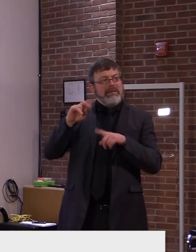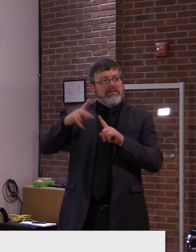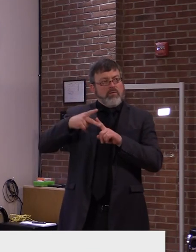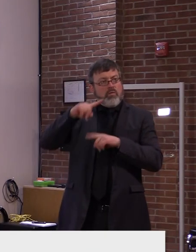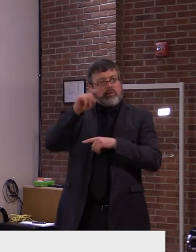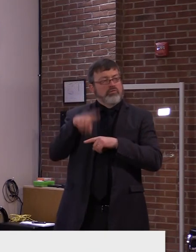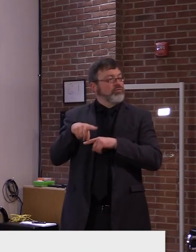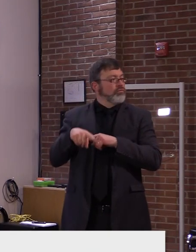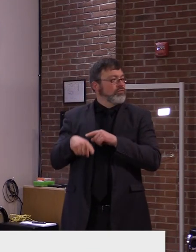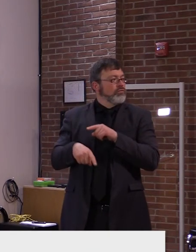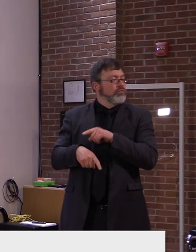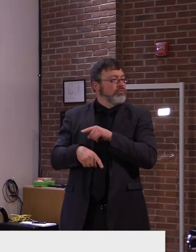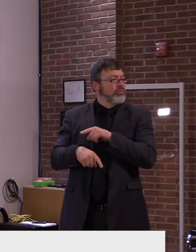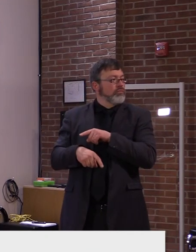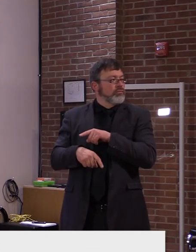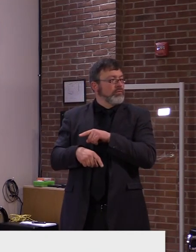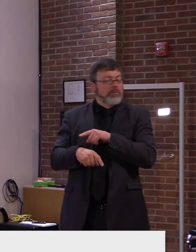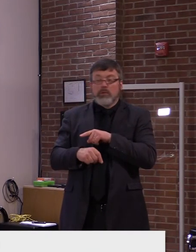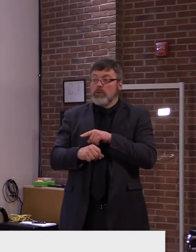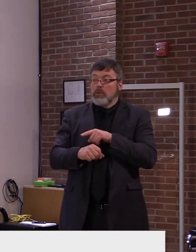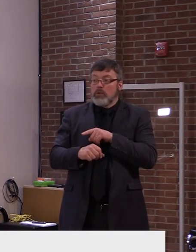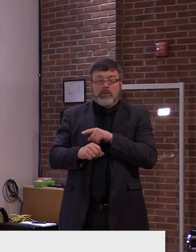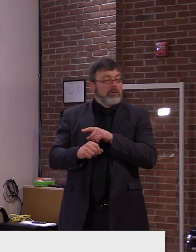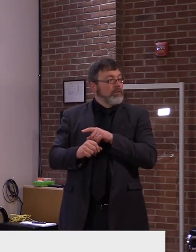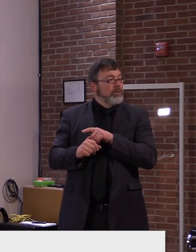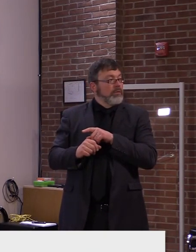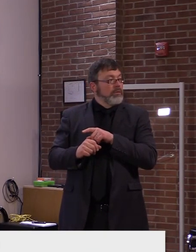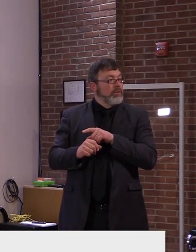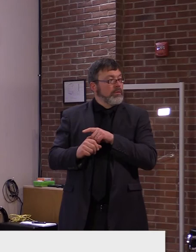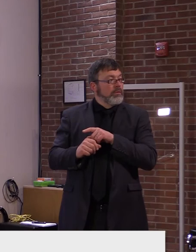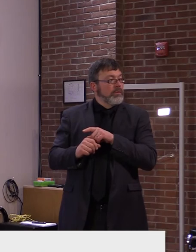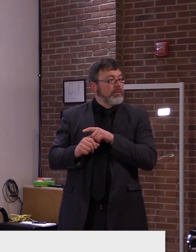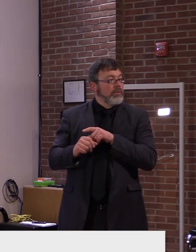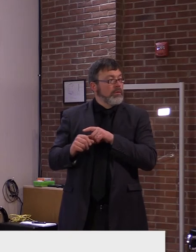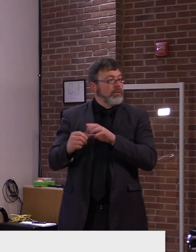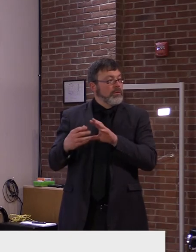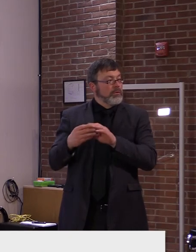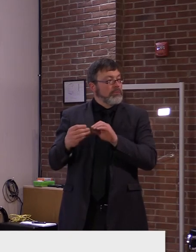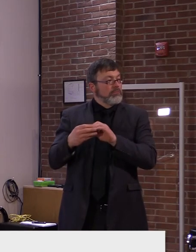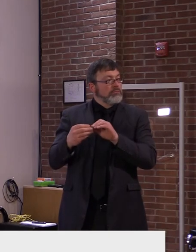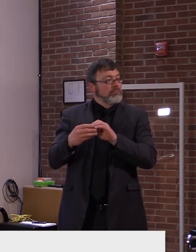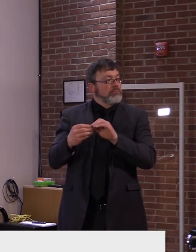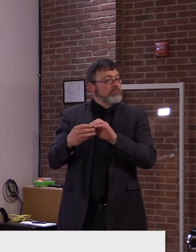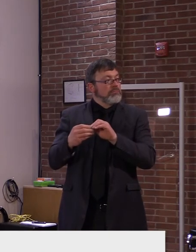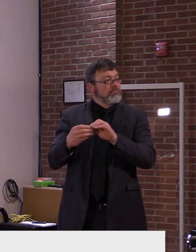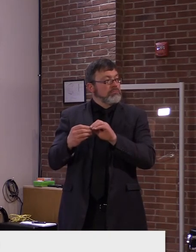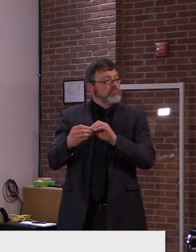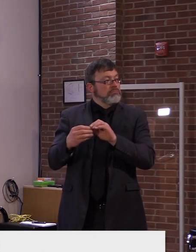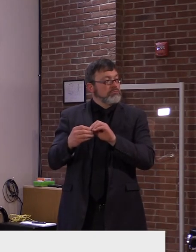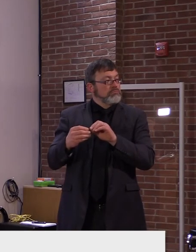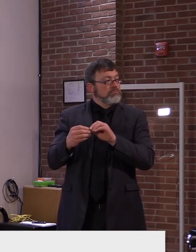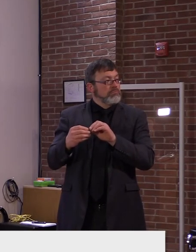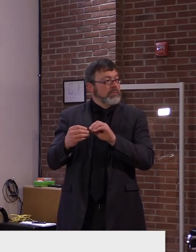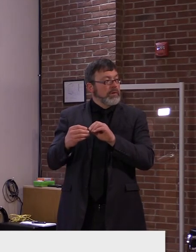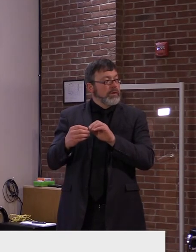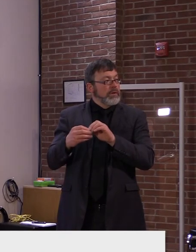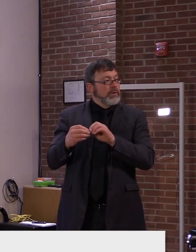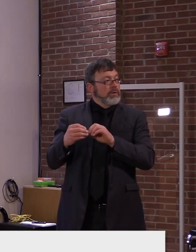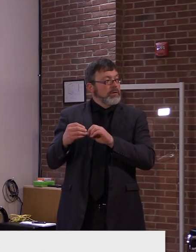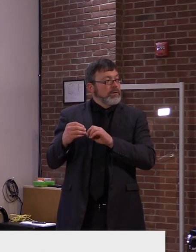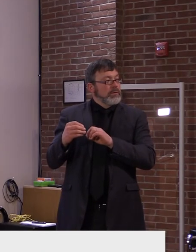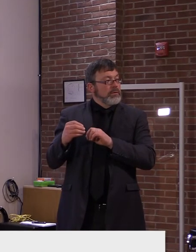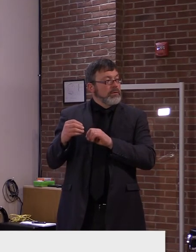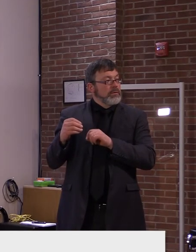to the FQHCs into the state system? Or how is that, um, working out at this point? Yeah, I think the governor had talked about that.